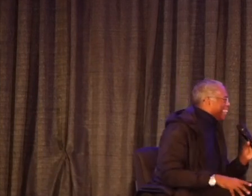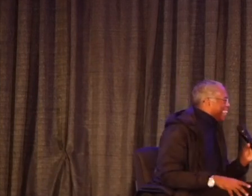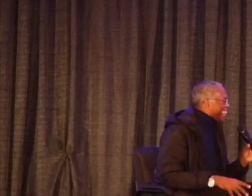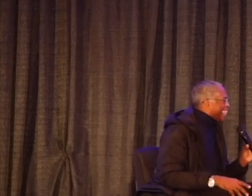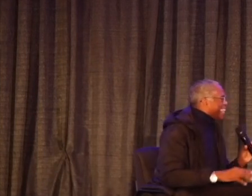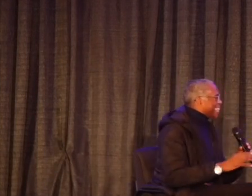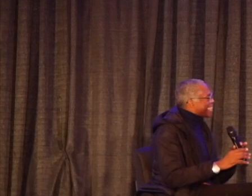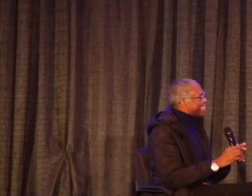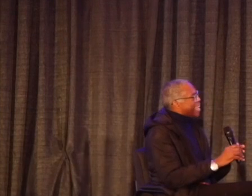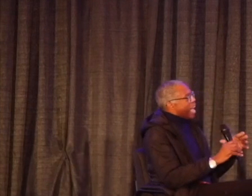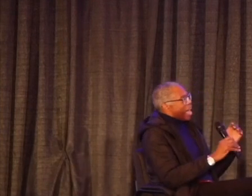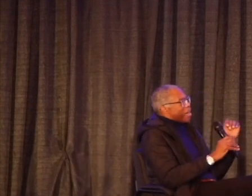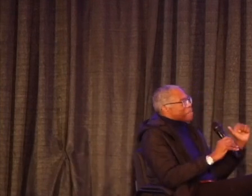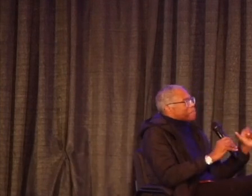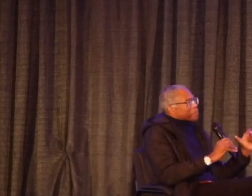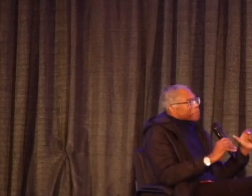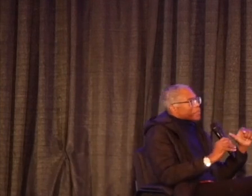Oh, it's been a while. Yeah.